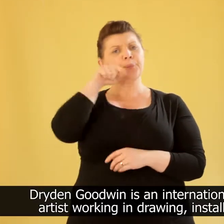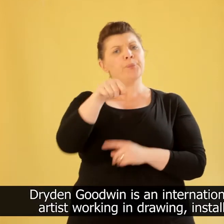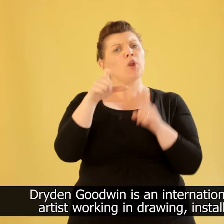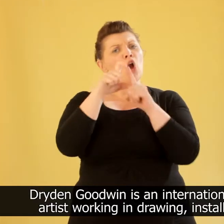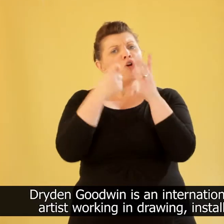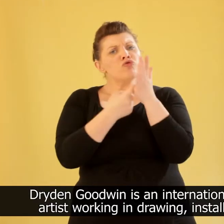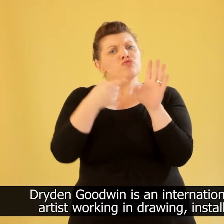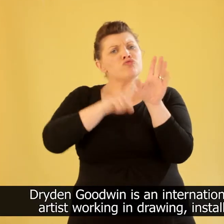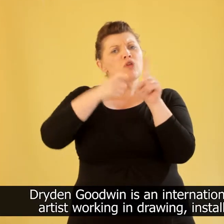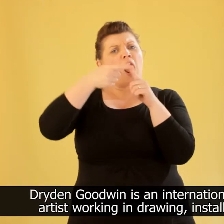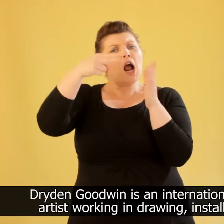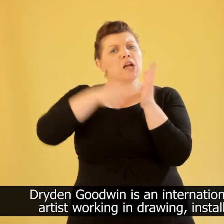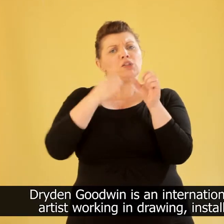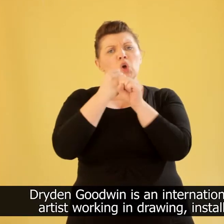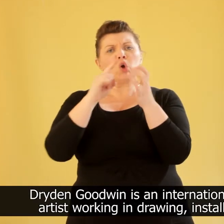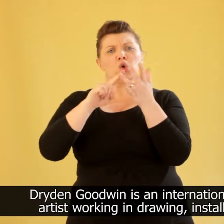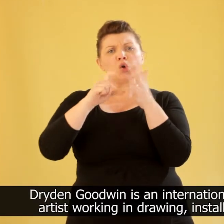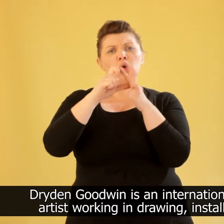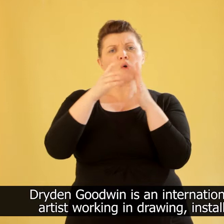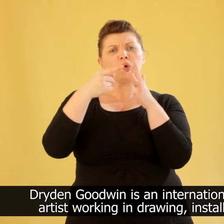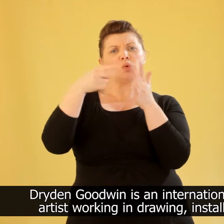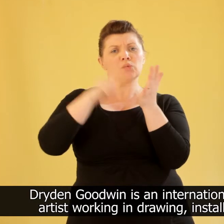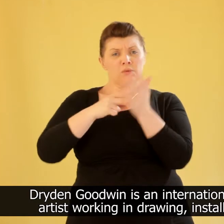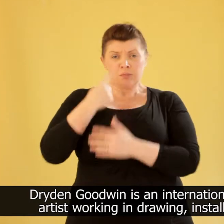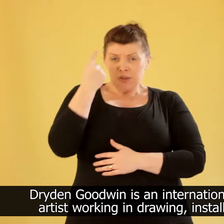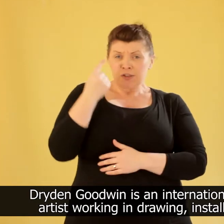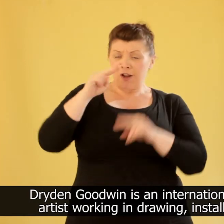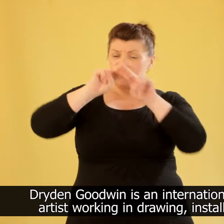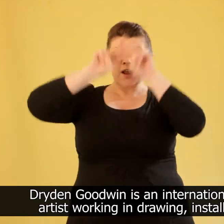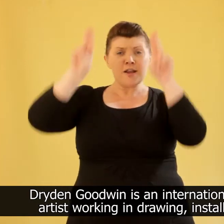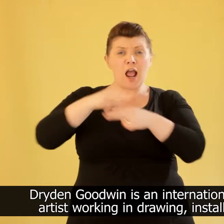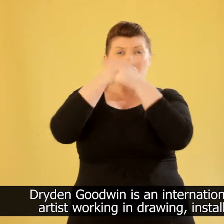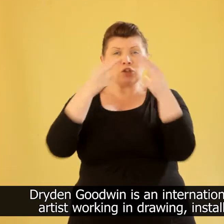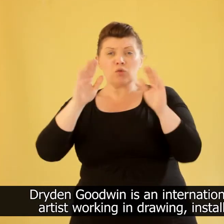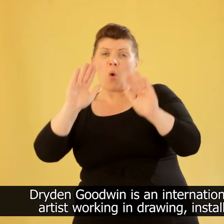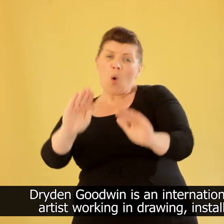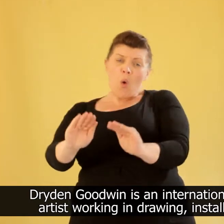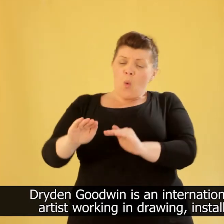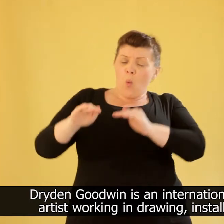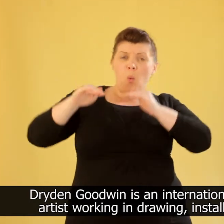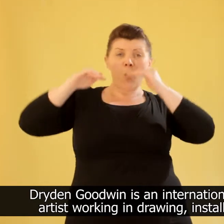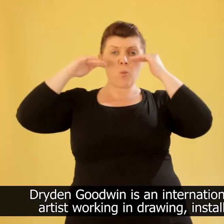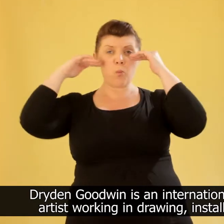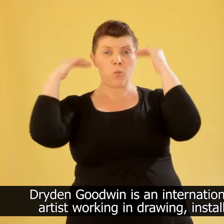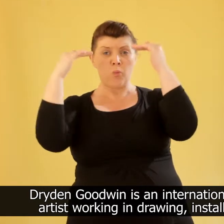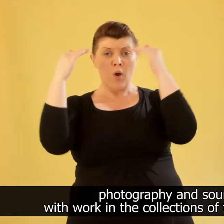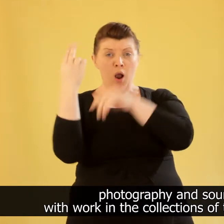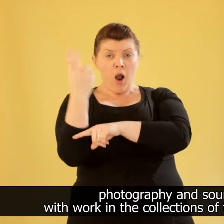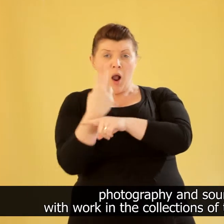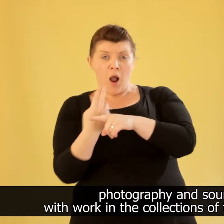Dryden Goodwin is an internationally acclaimed artist, working in drawing, installation, video, photography